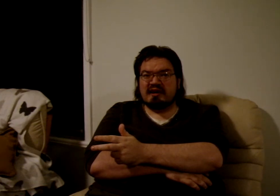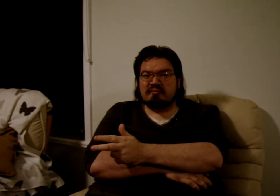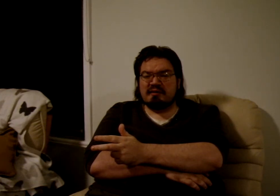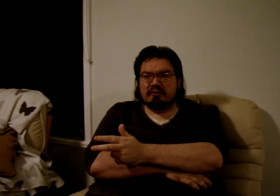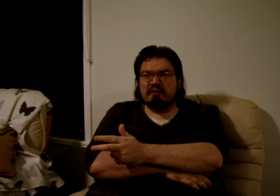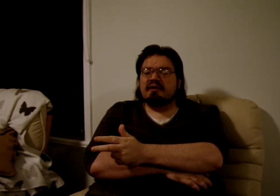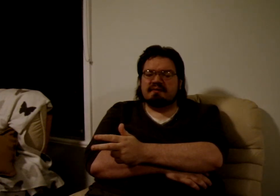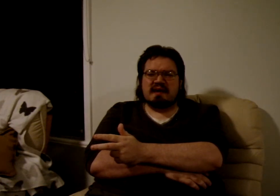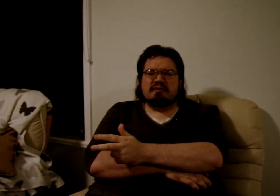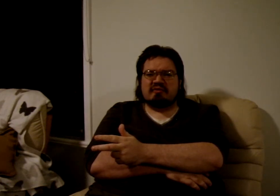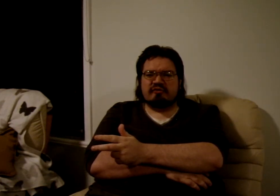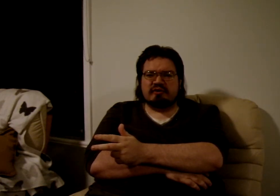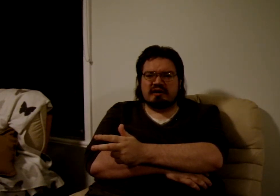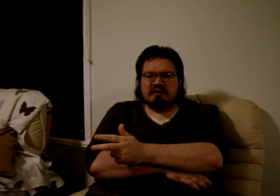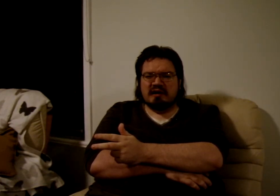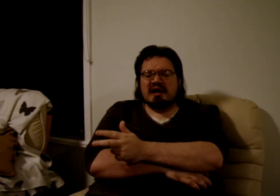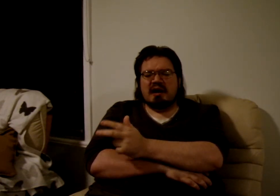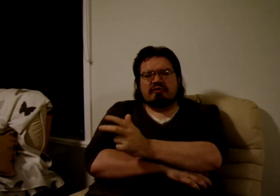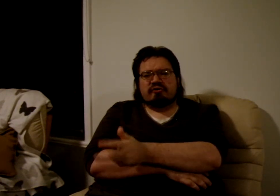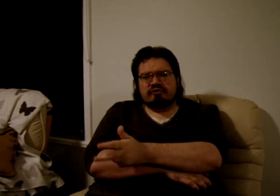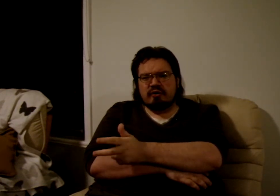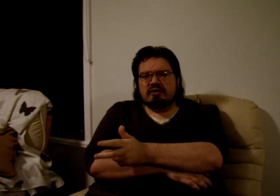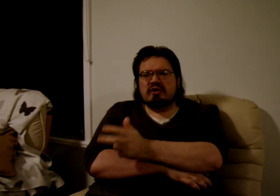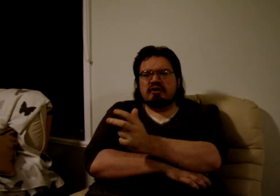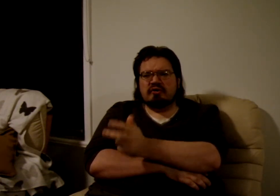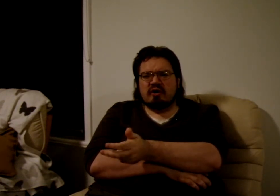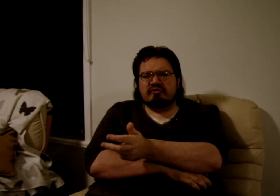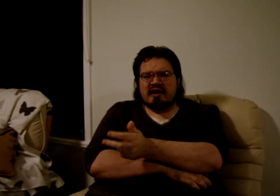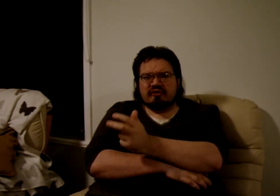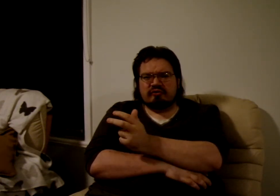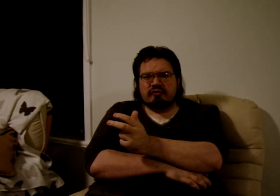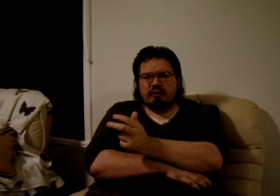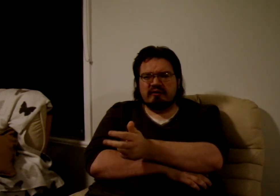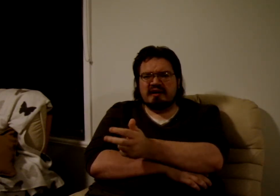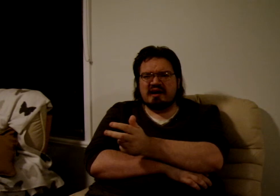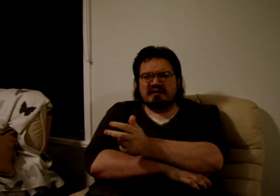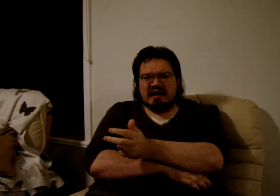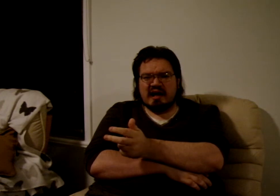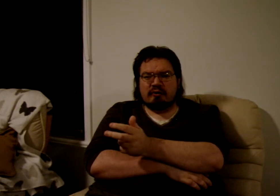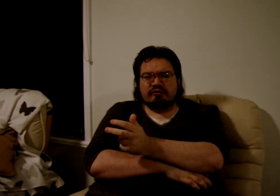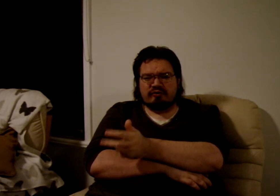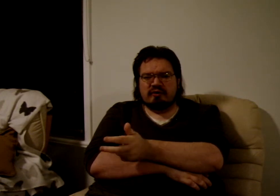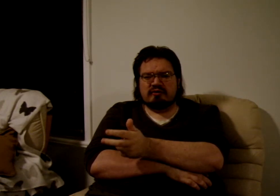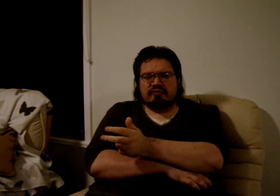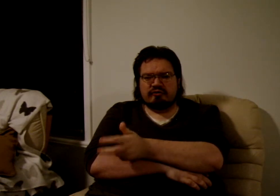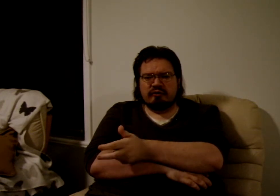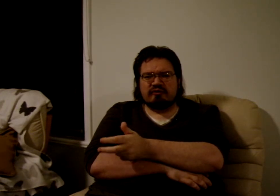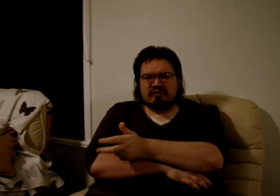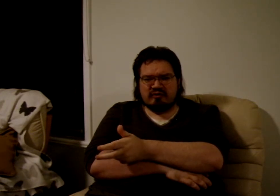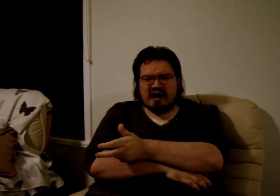people? That'd be fascinating. However, certain contexts only allow certain sorts of interactions.